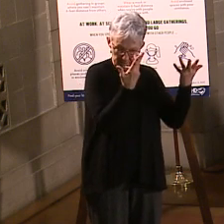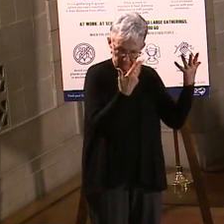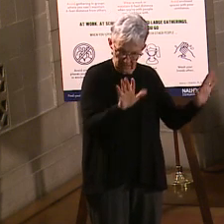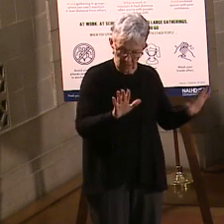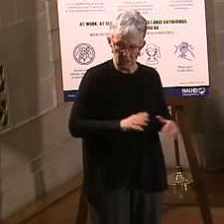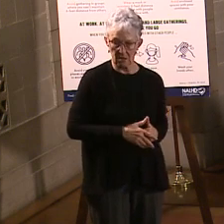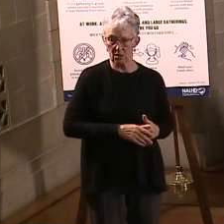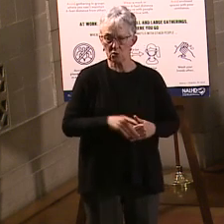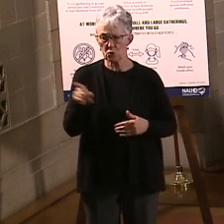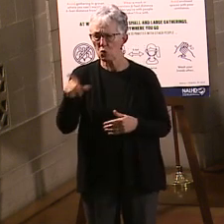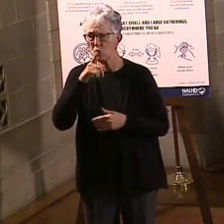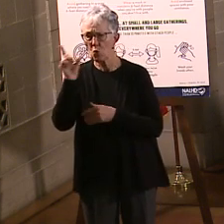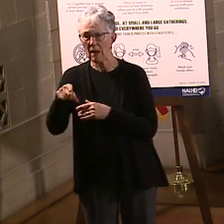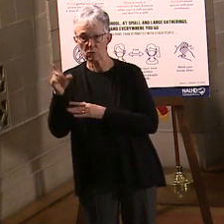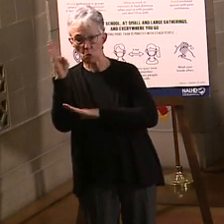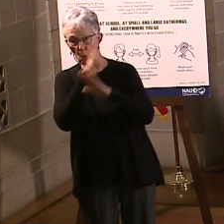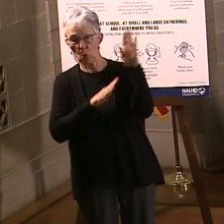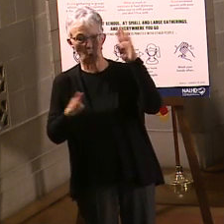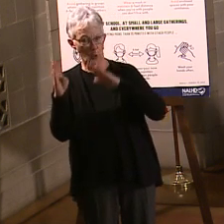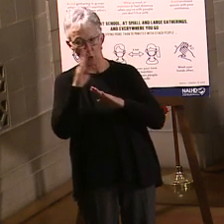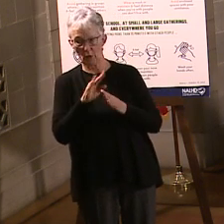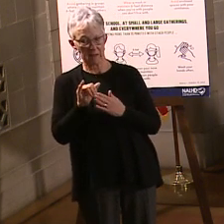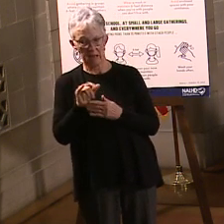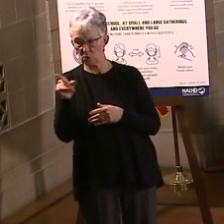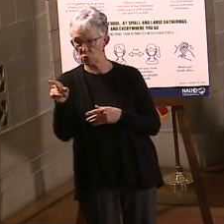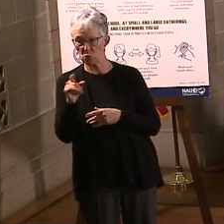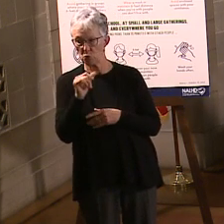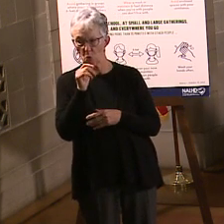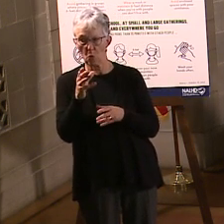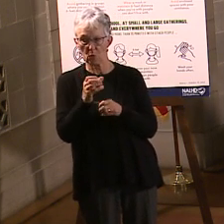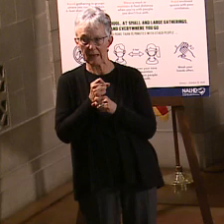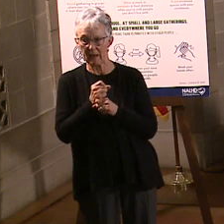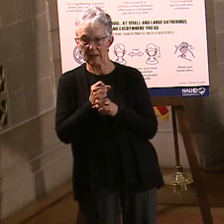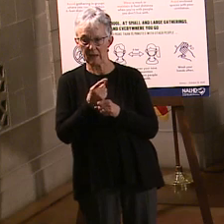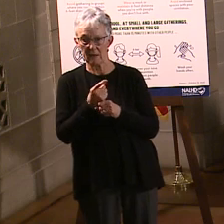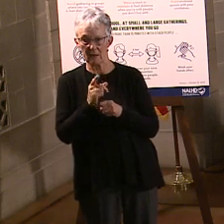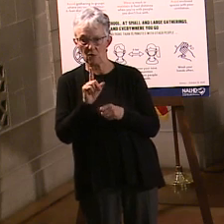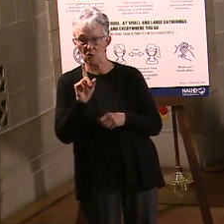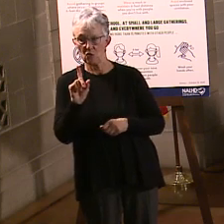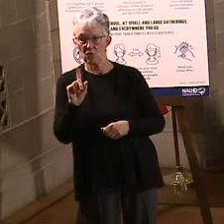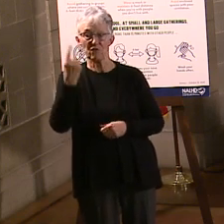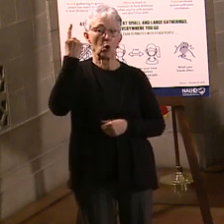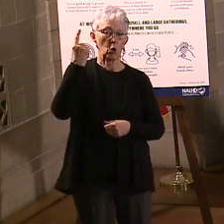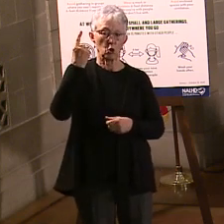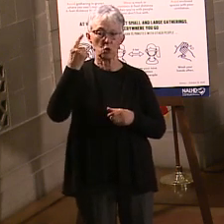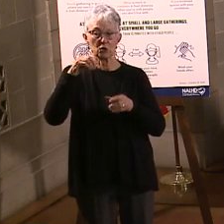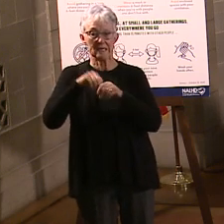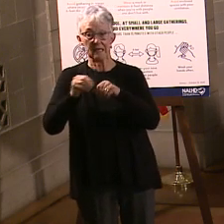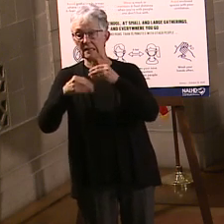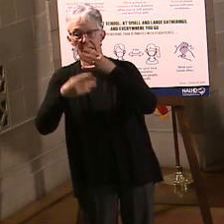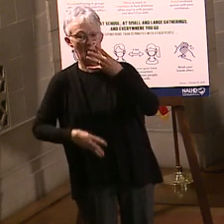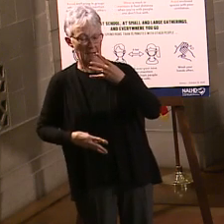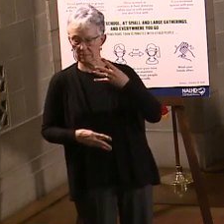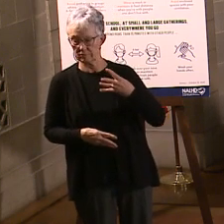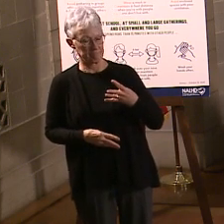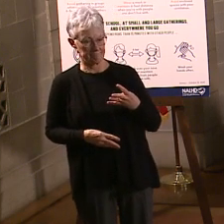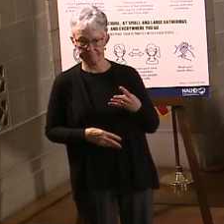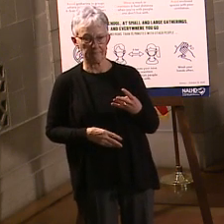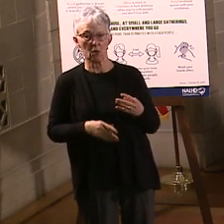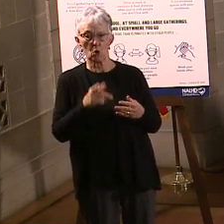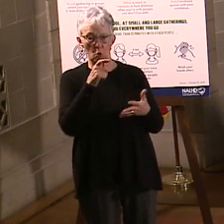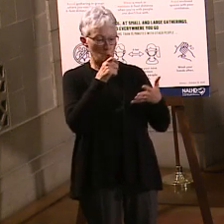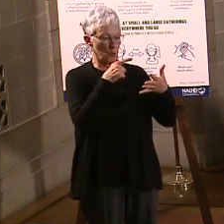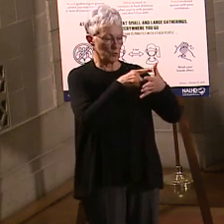soon. But you don't have to worry that you're not going to get in front of somebody if you sign up to them faster if they're a higher priority. They will go before you